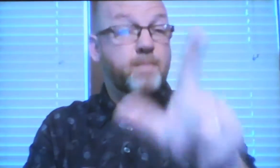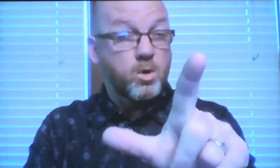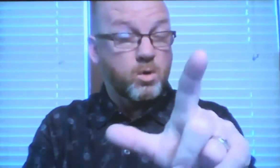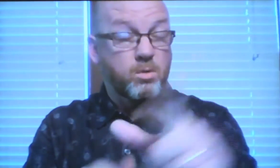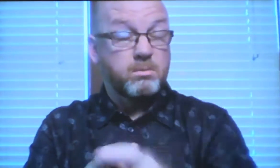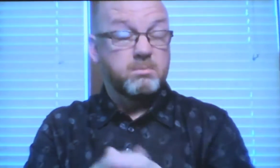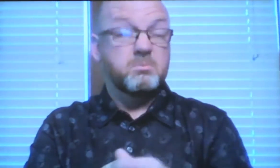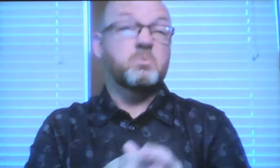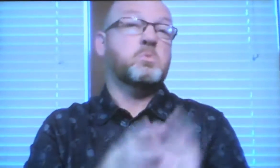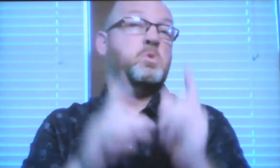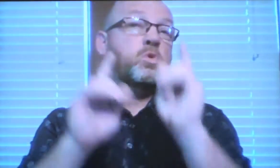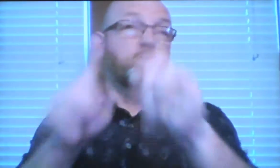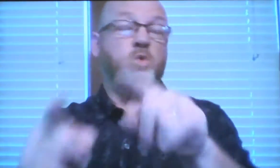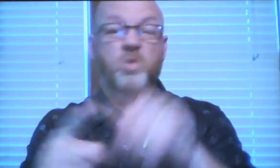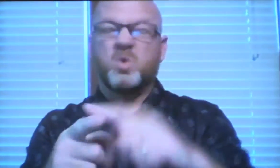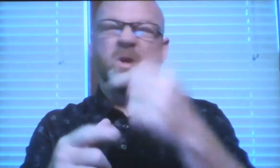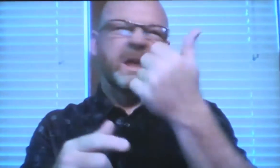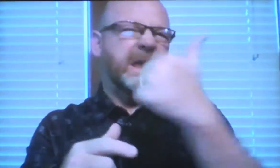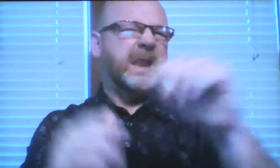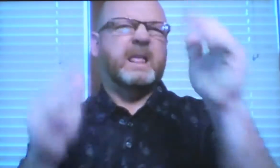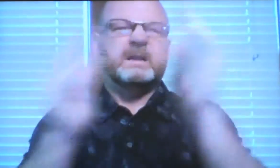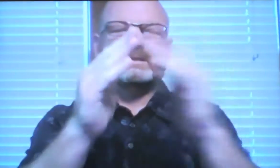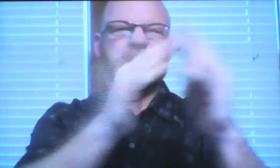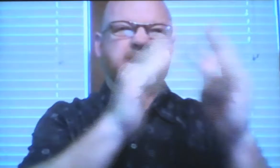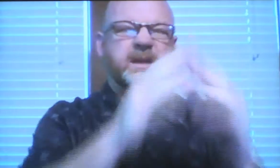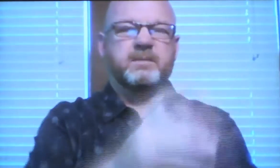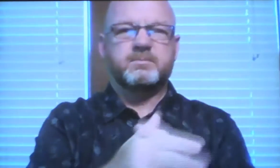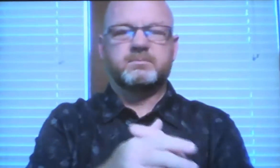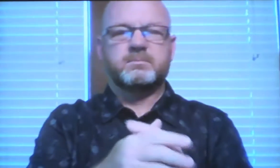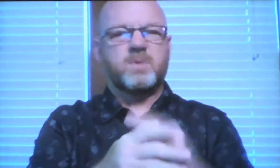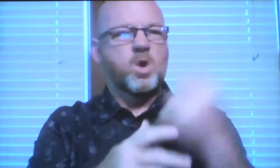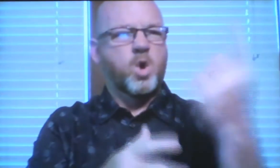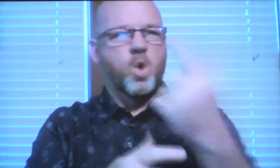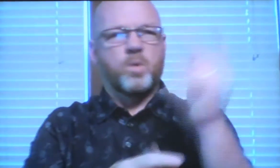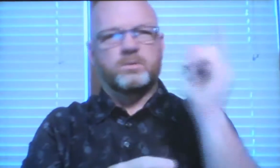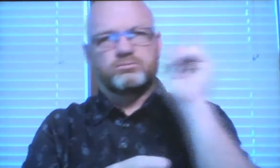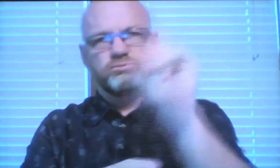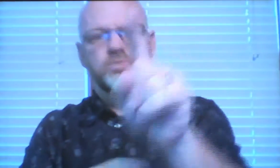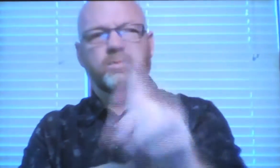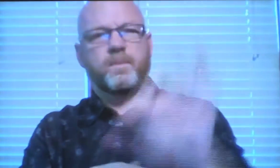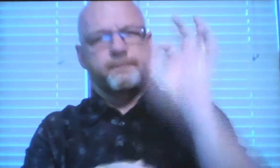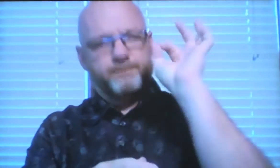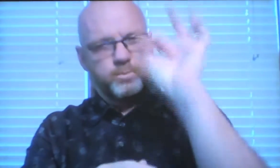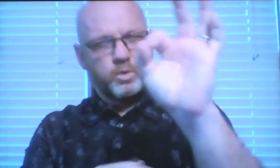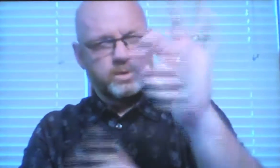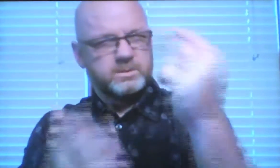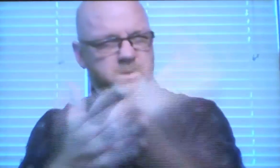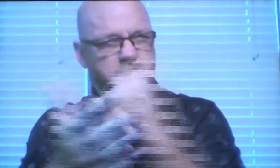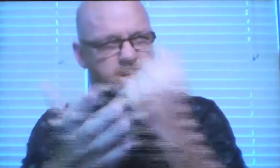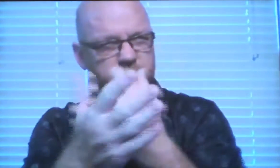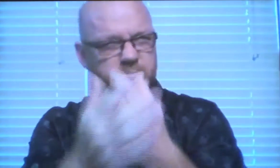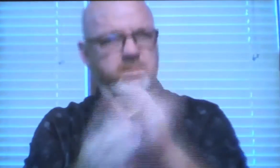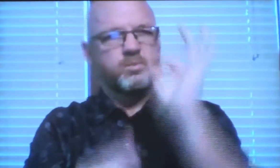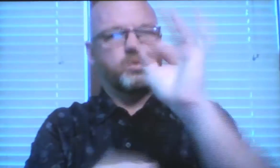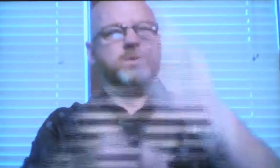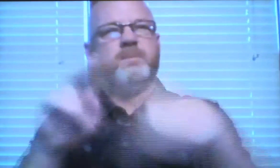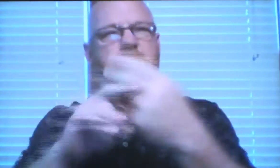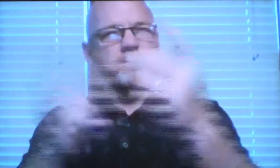Think about the fact that Paul, well, any time you went to any community to preach the gospel